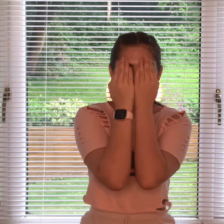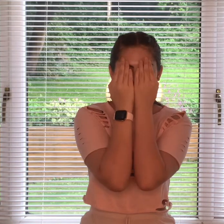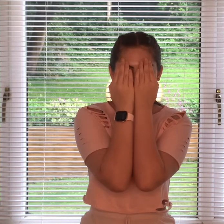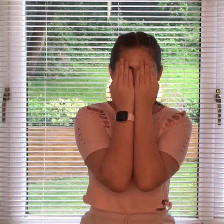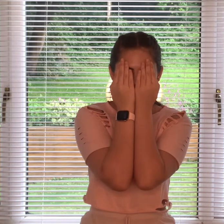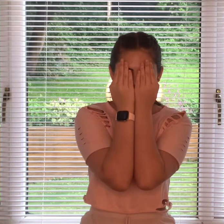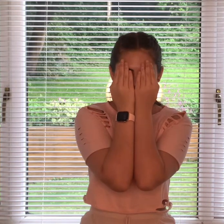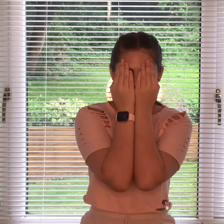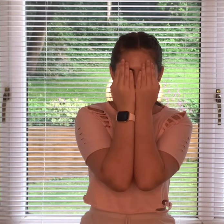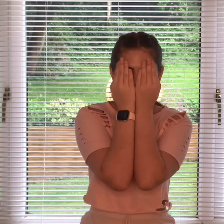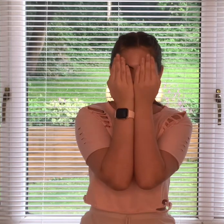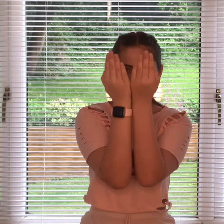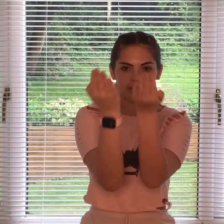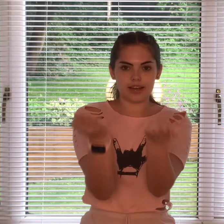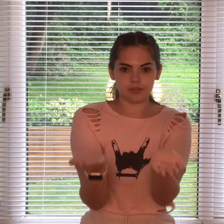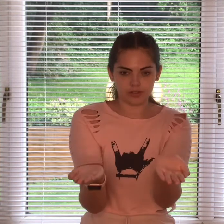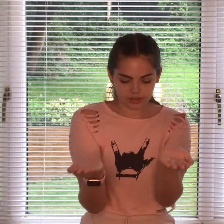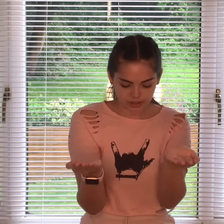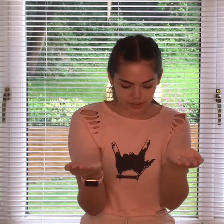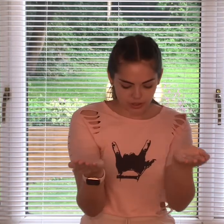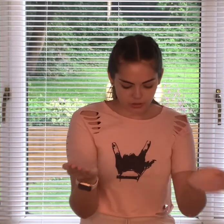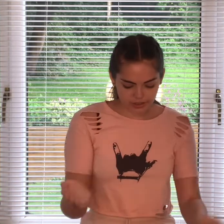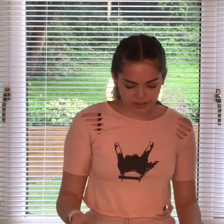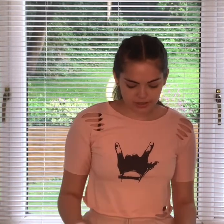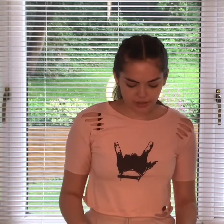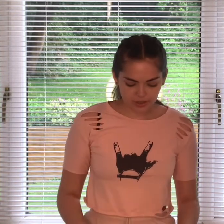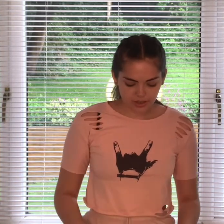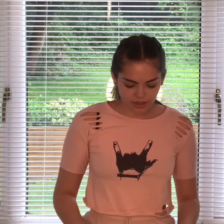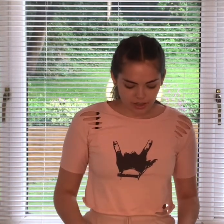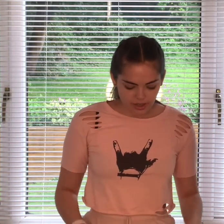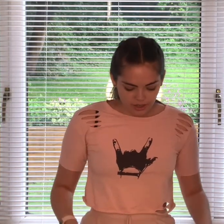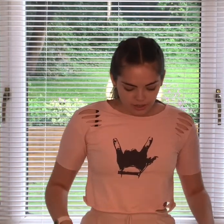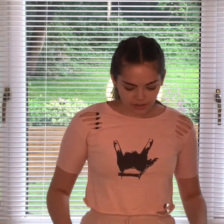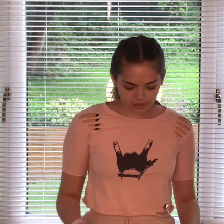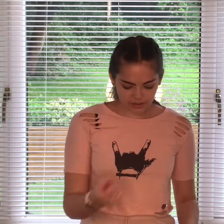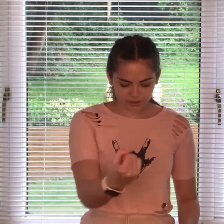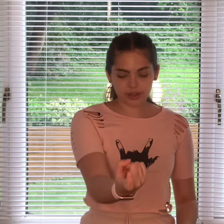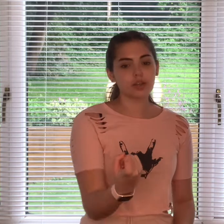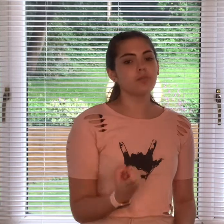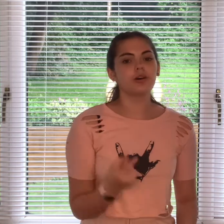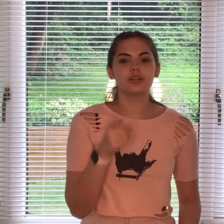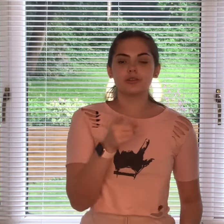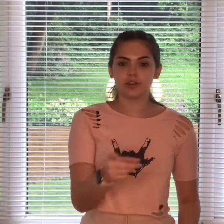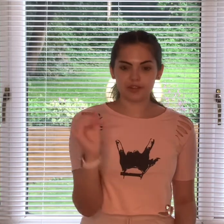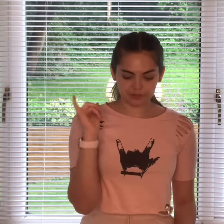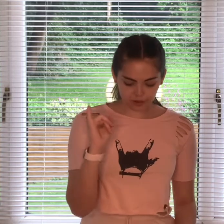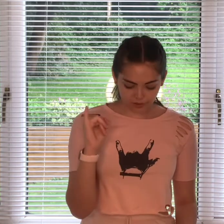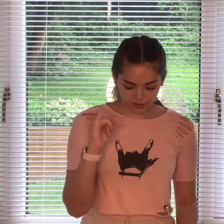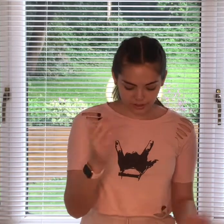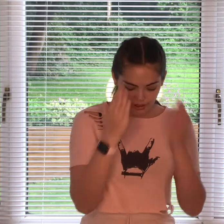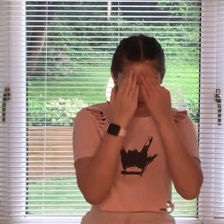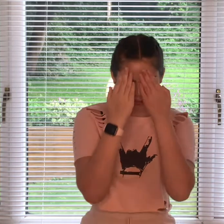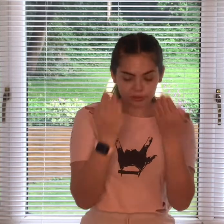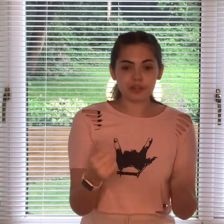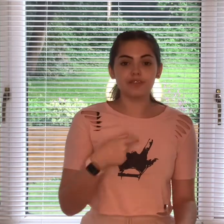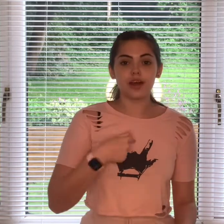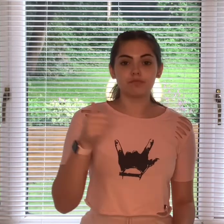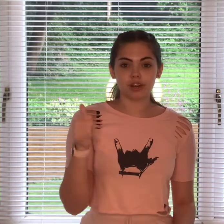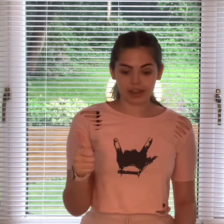on your eyes down so it's so come on you got it wrong to prove I'm right